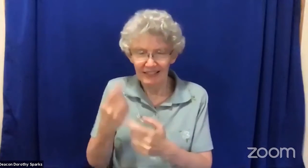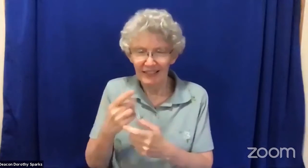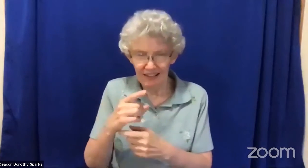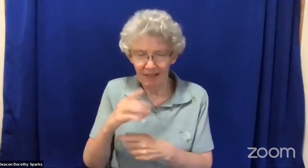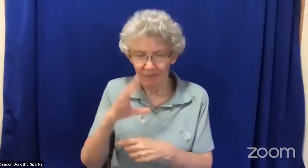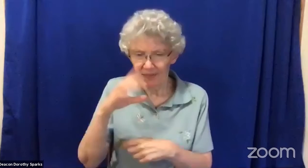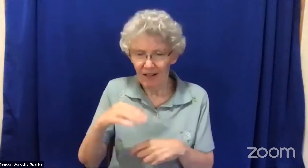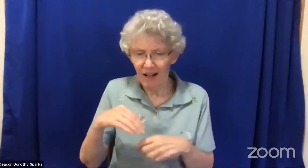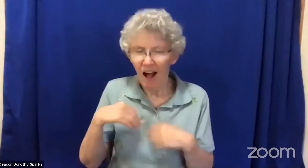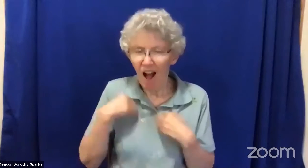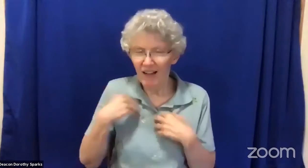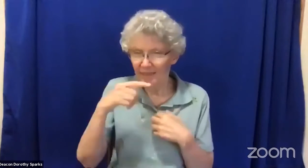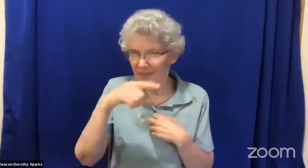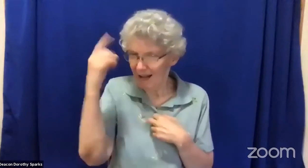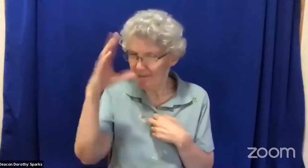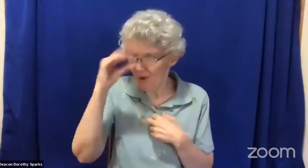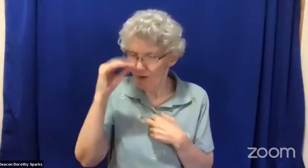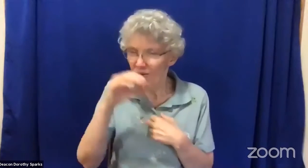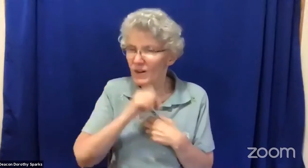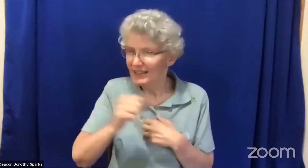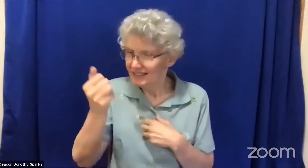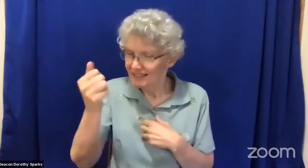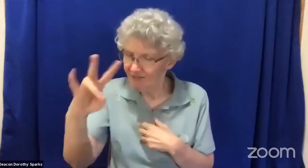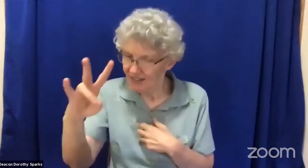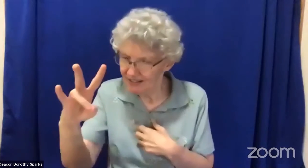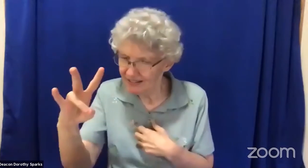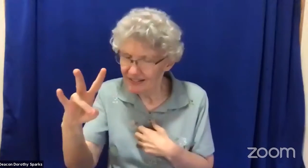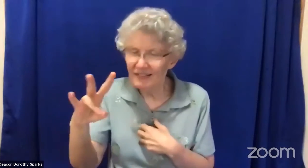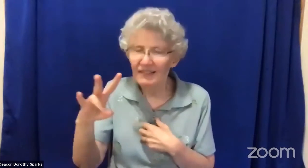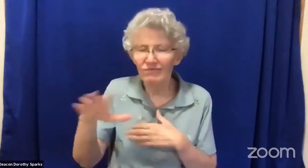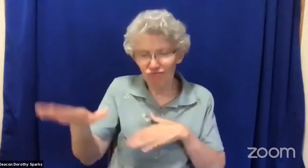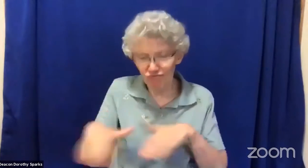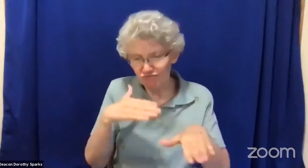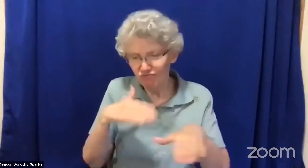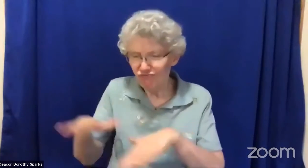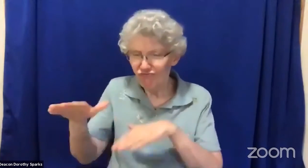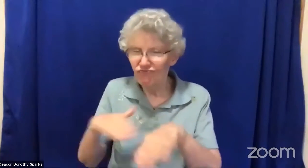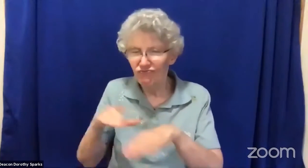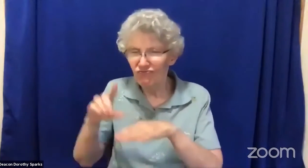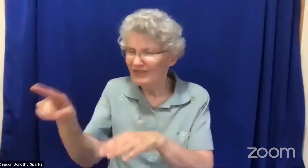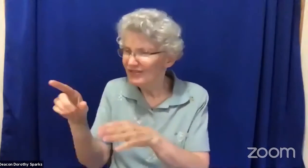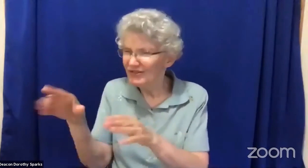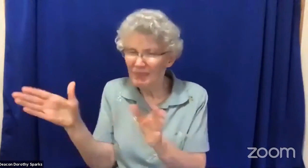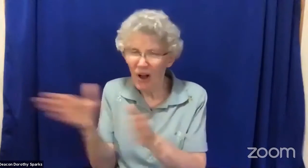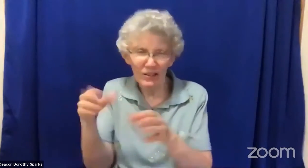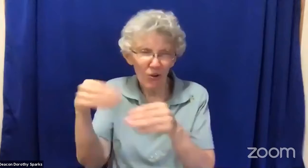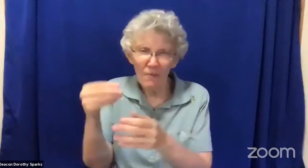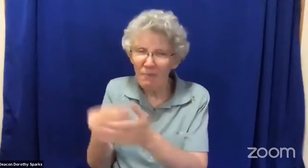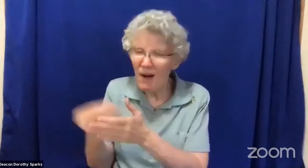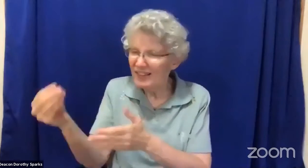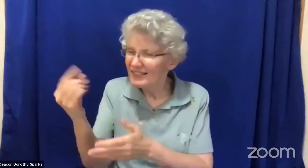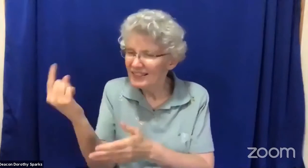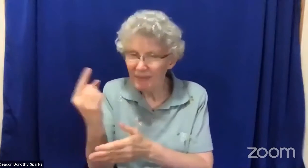And I'd like to share with you some of the information that I found. There was a young black teenager